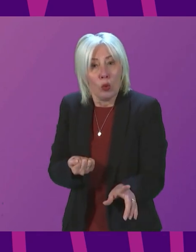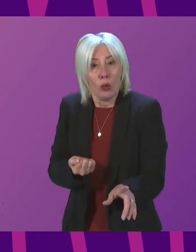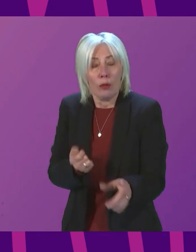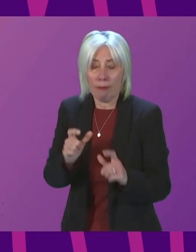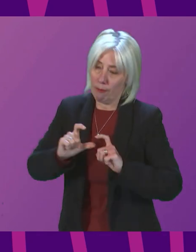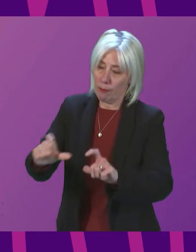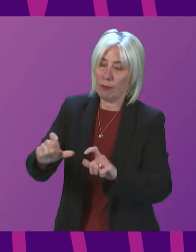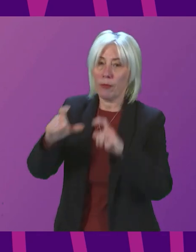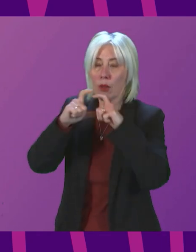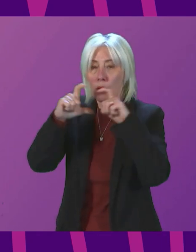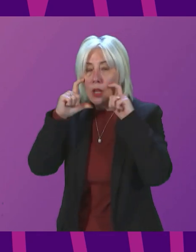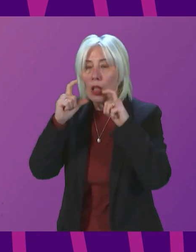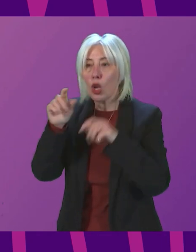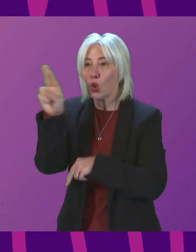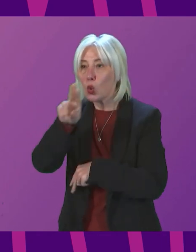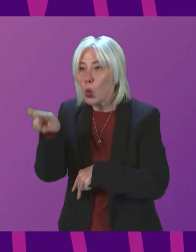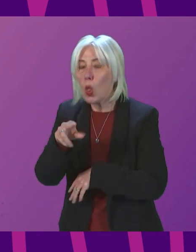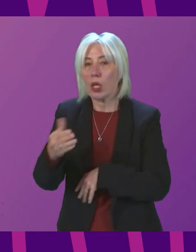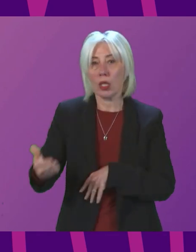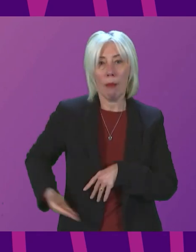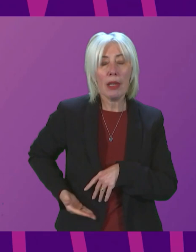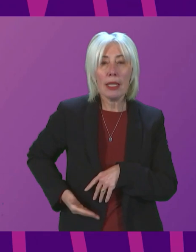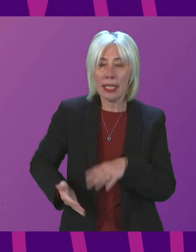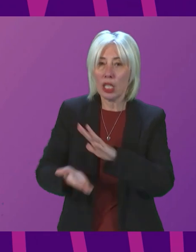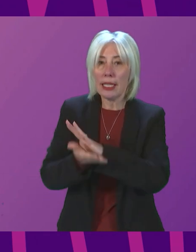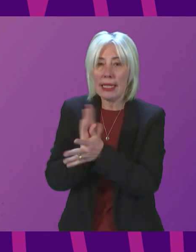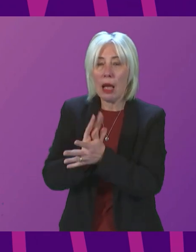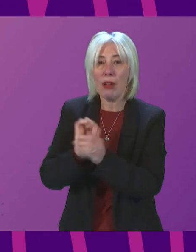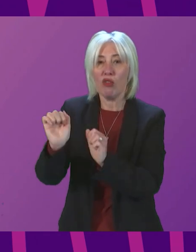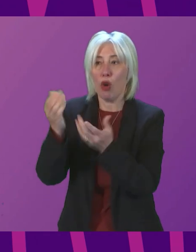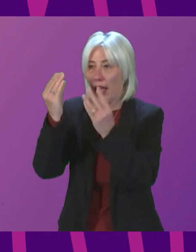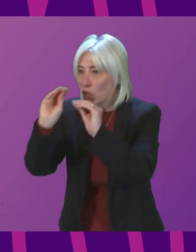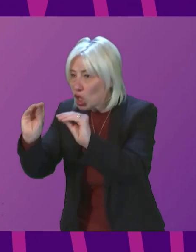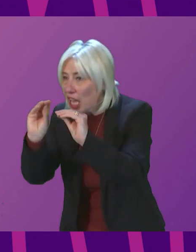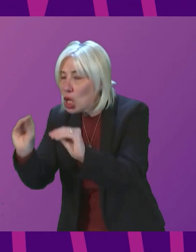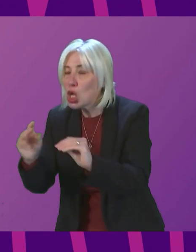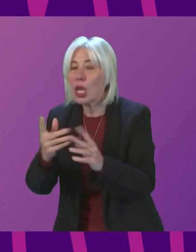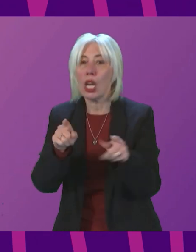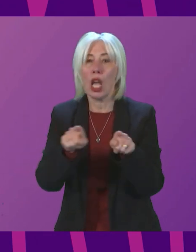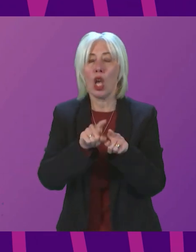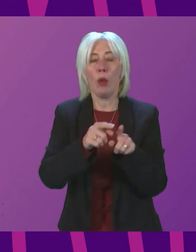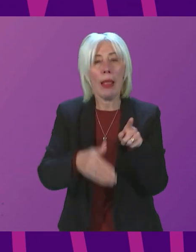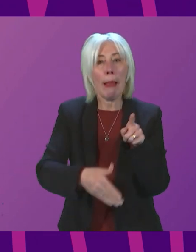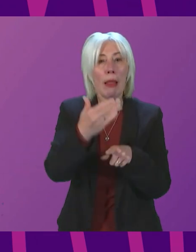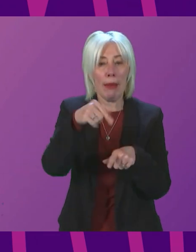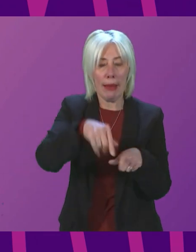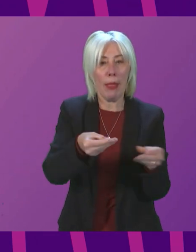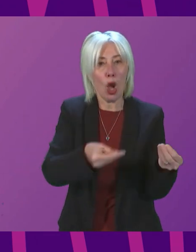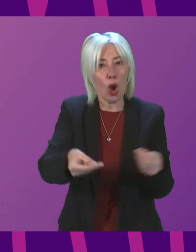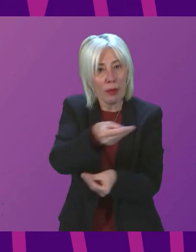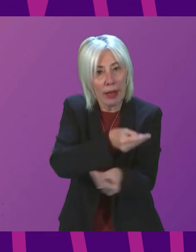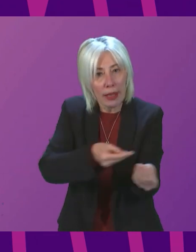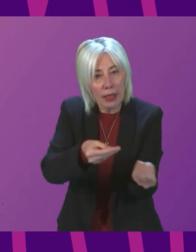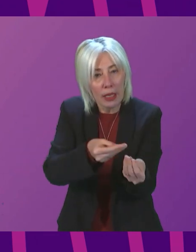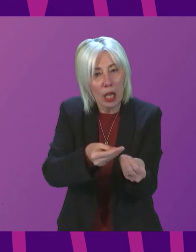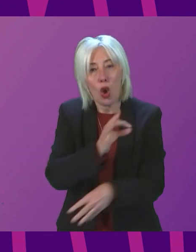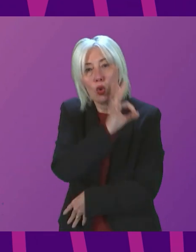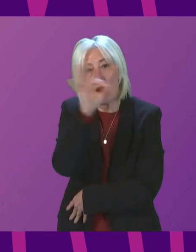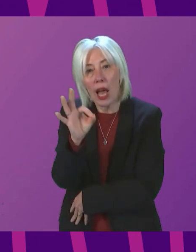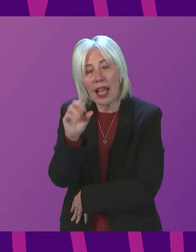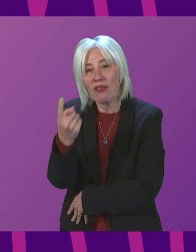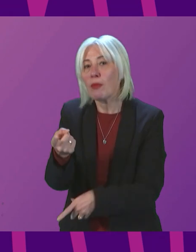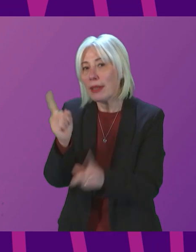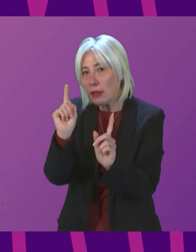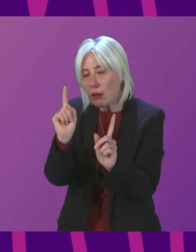in schools and businesses is damaging for young people's education and limiting Scotland's economy. So, can I ask the First